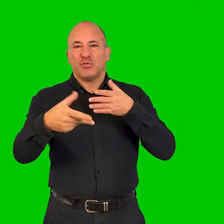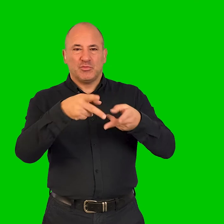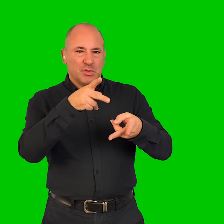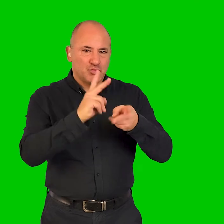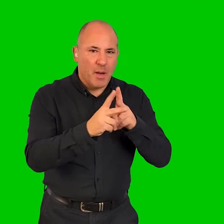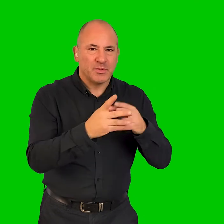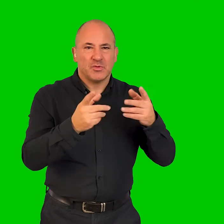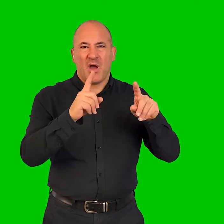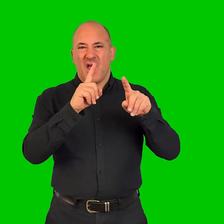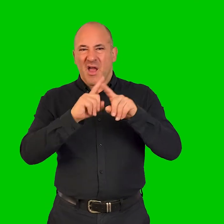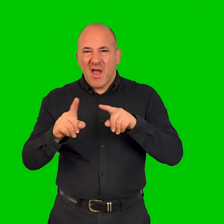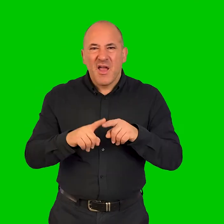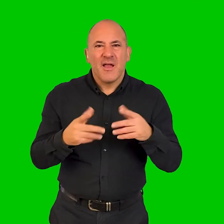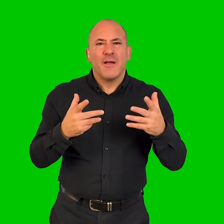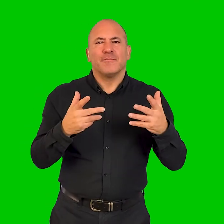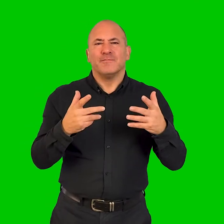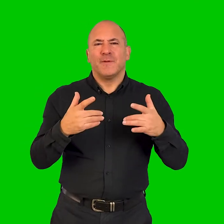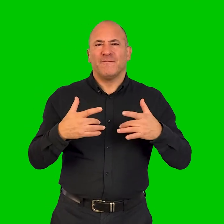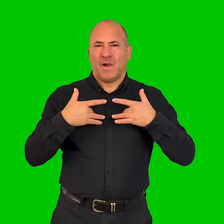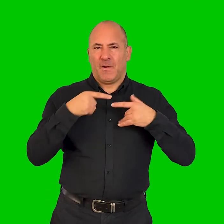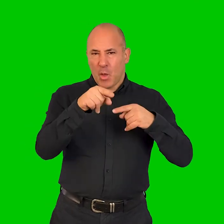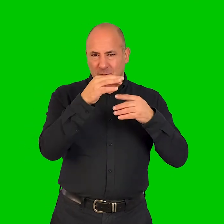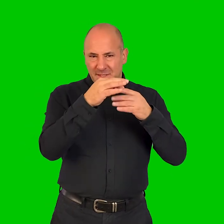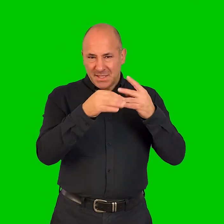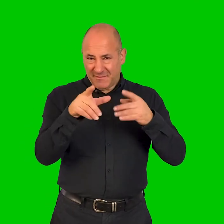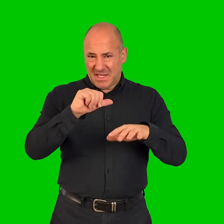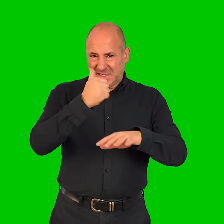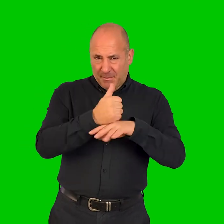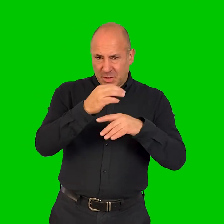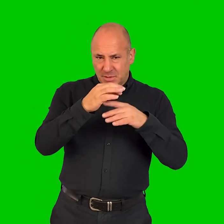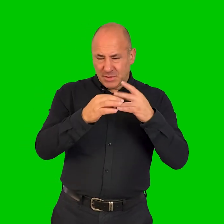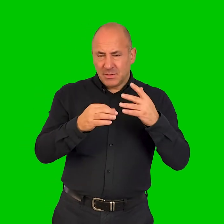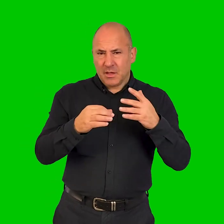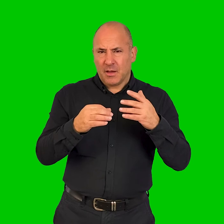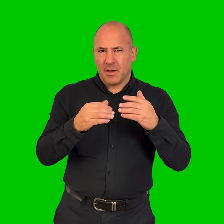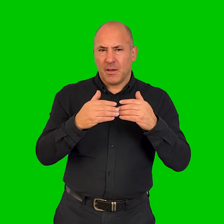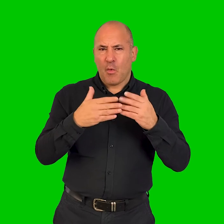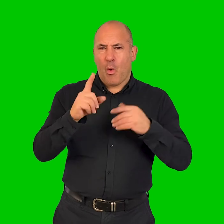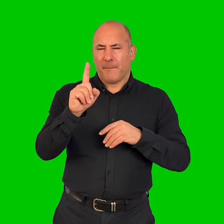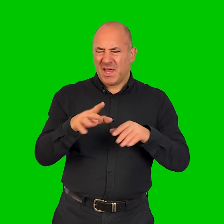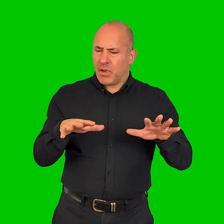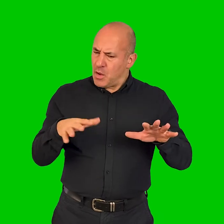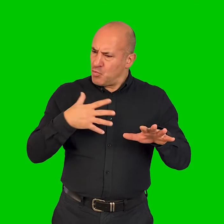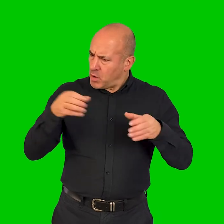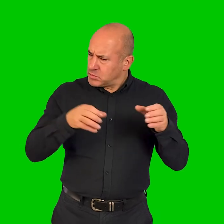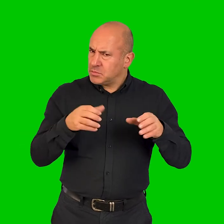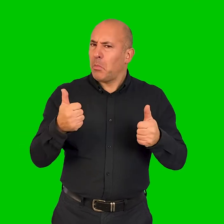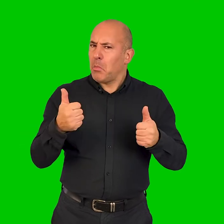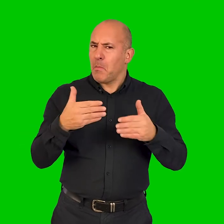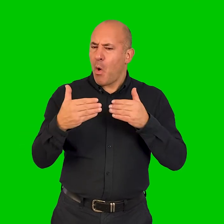know, if you want sign language interpreters and stuff and I think they're the things that certainly as you become more established, I